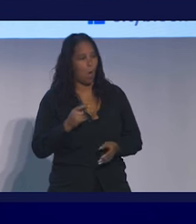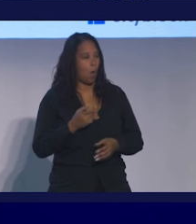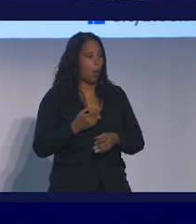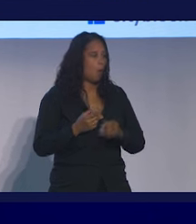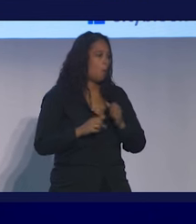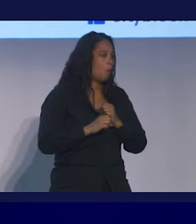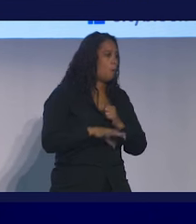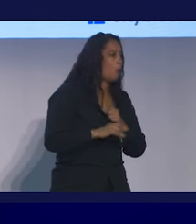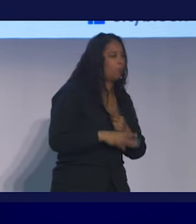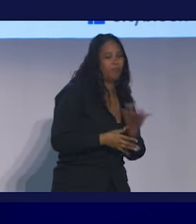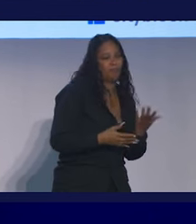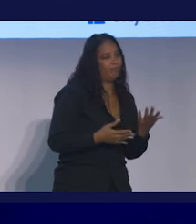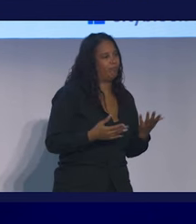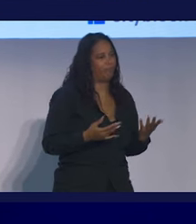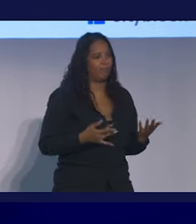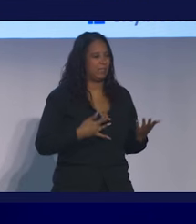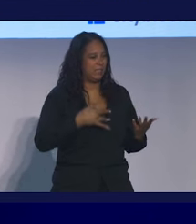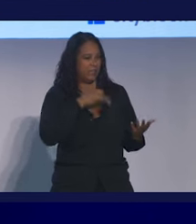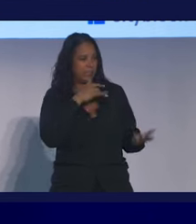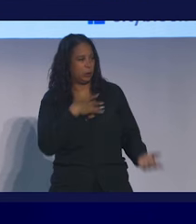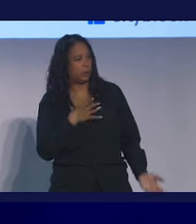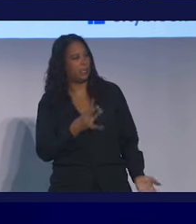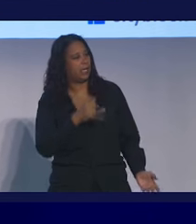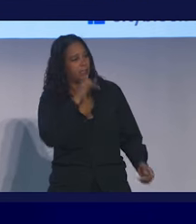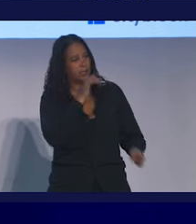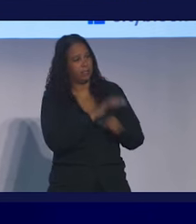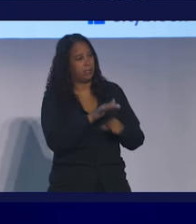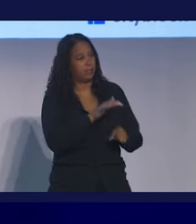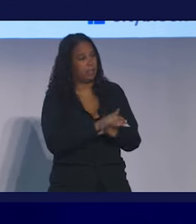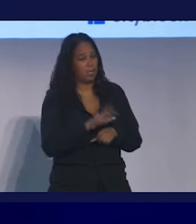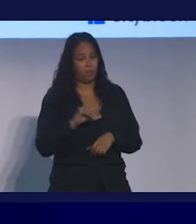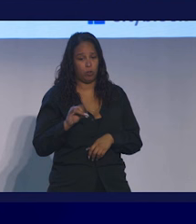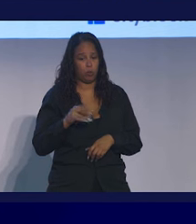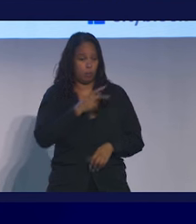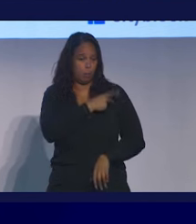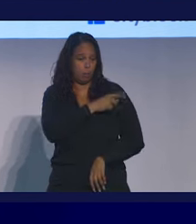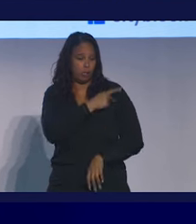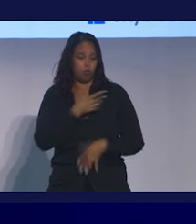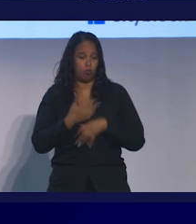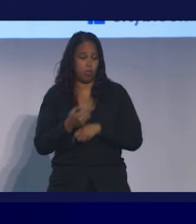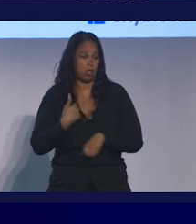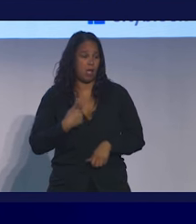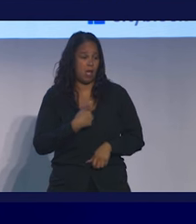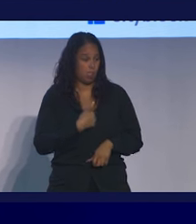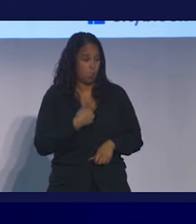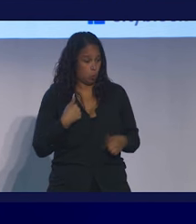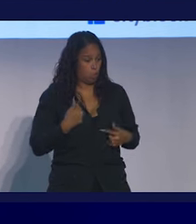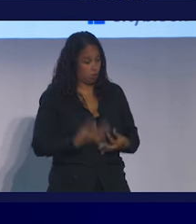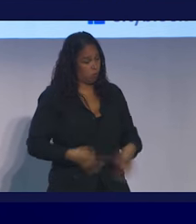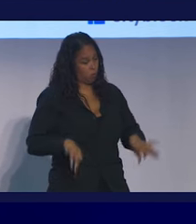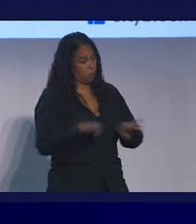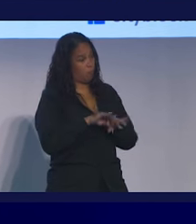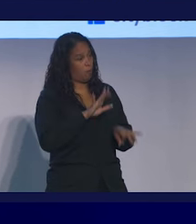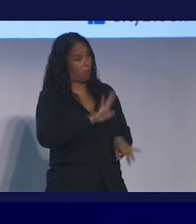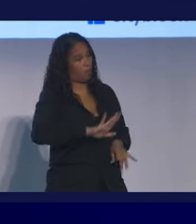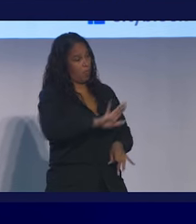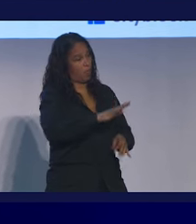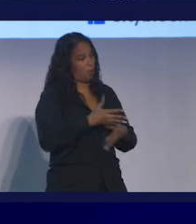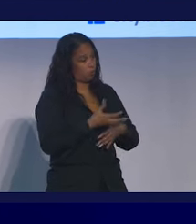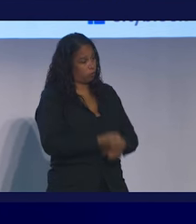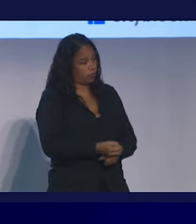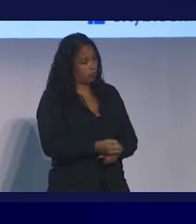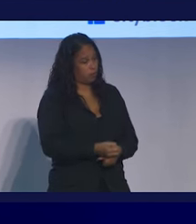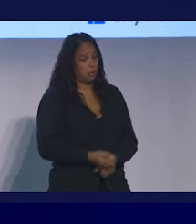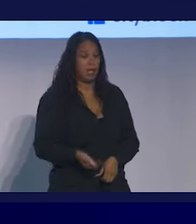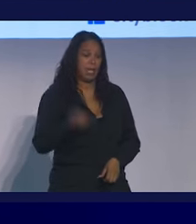I don't like it. It's not good enough. We have to ask, do our patients trust us? Are we worthy of their trust? And in so doing, do we